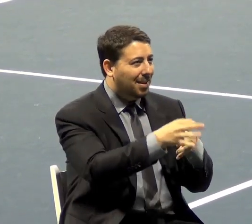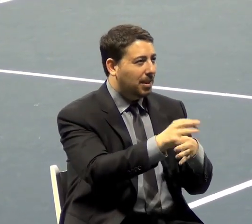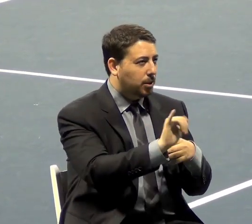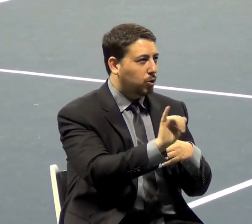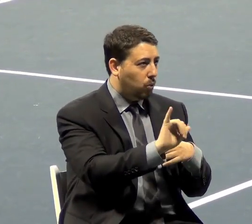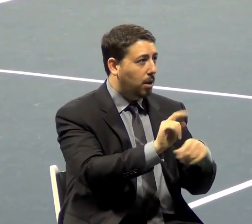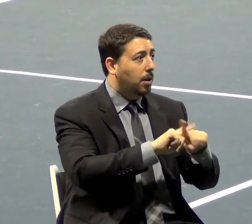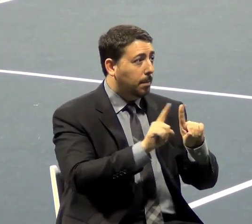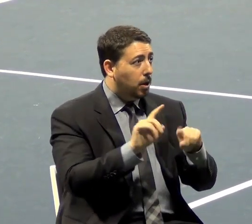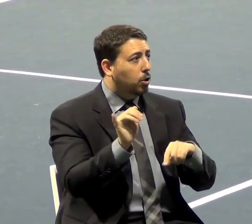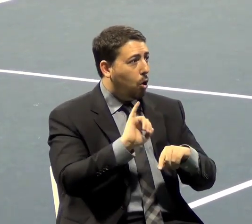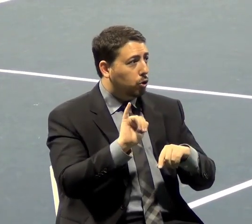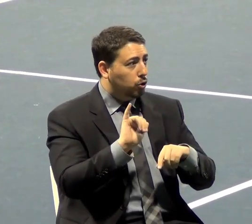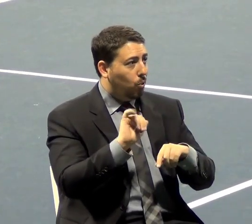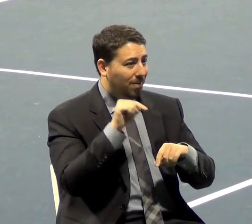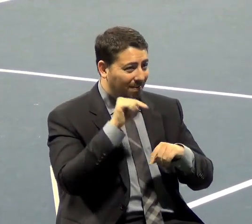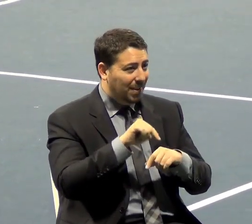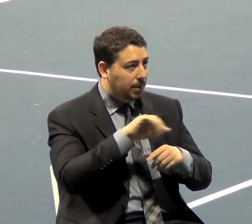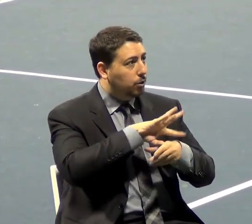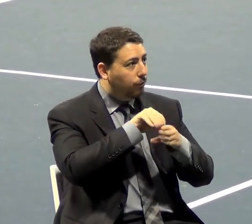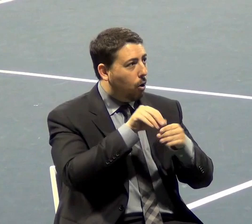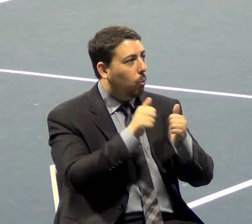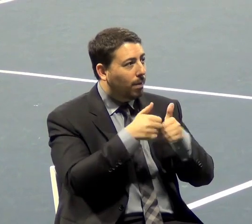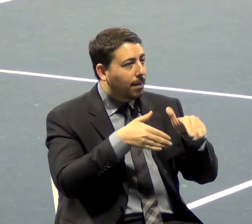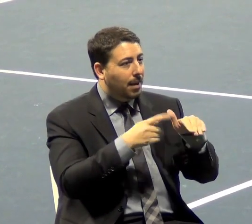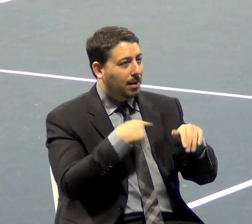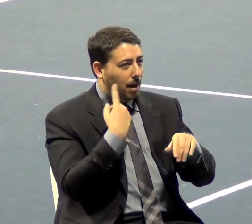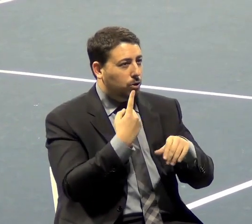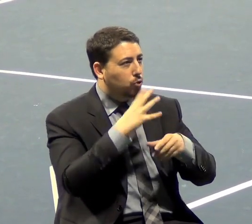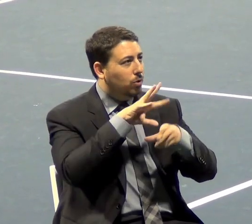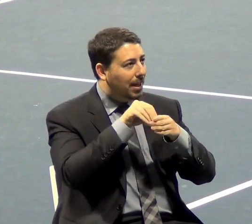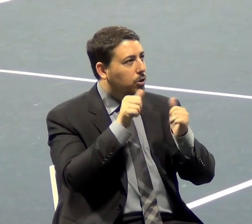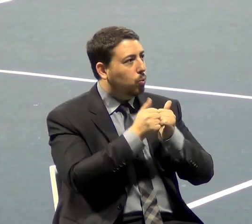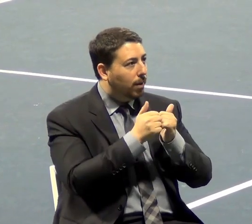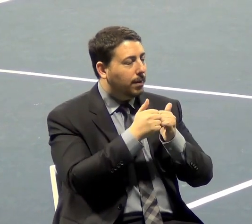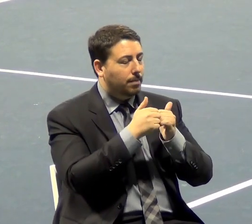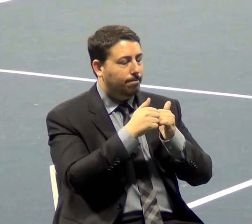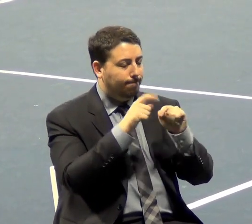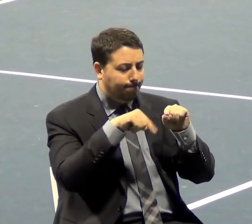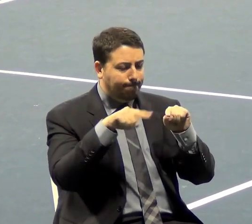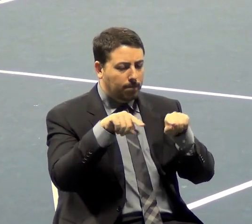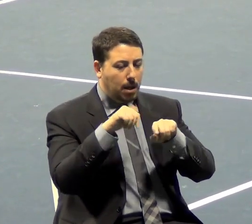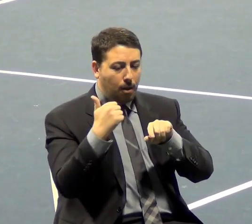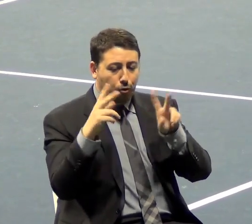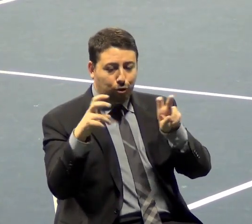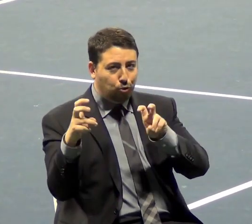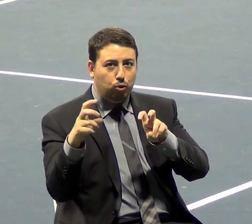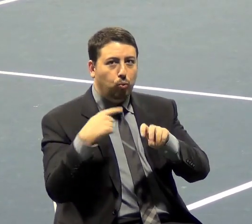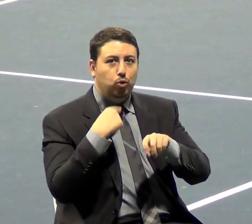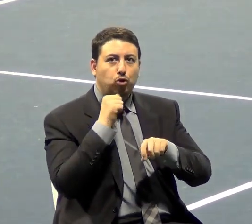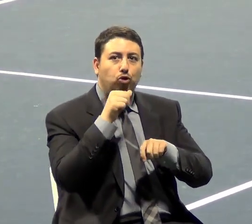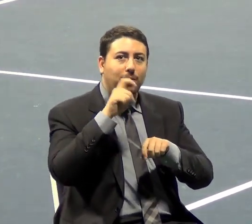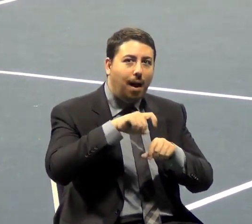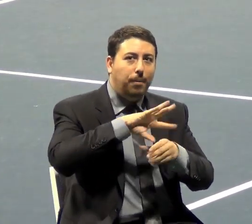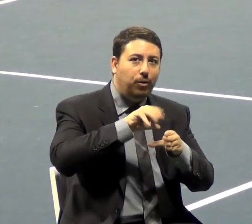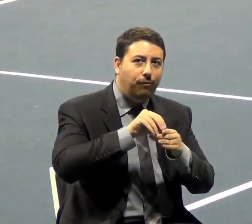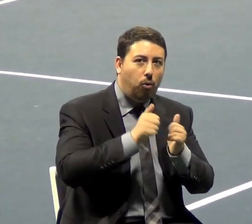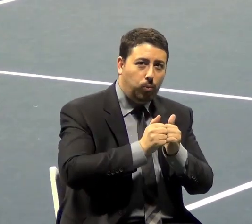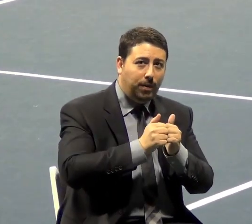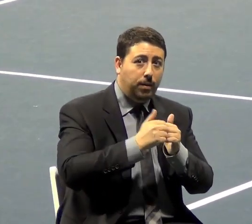it also participates in allowing us to engage in other issues that we shouldn't be engaged in. And that is a deeply